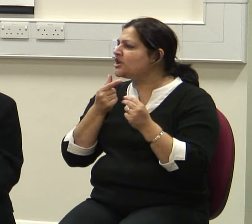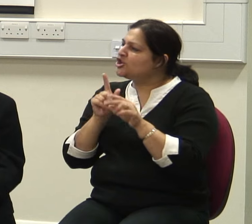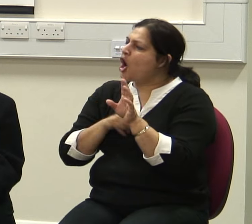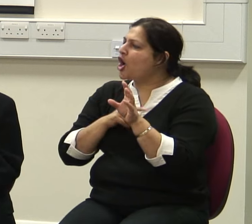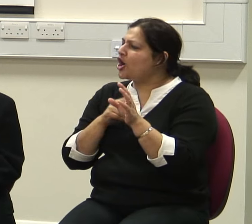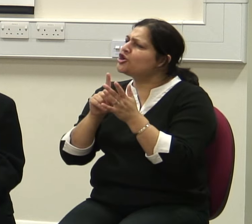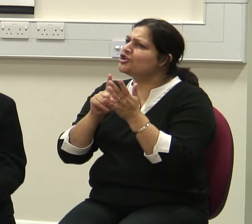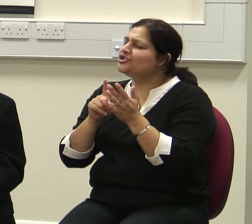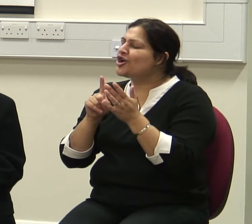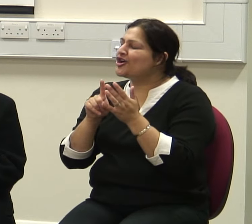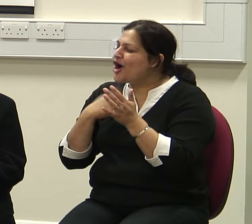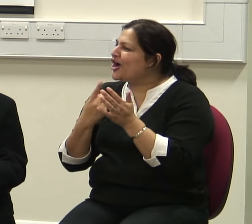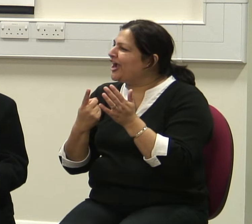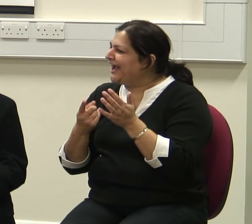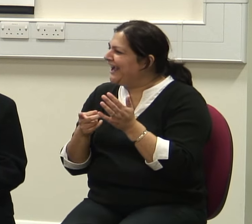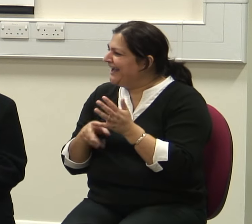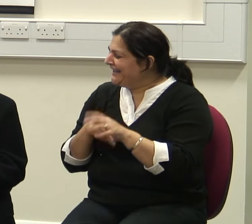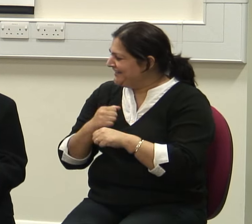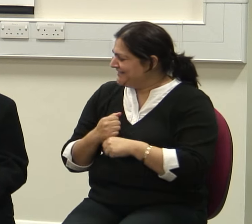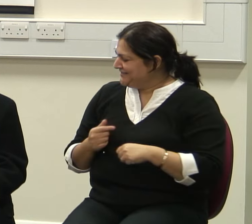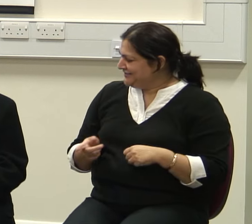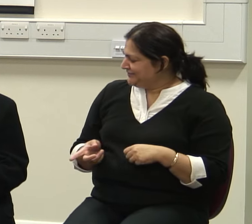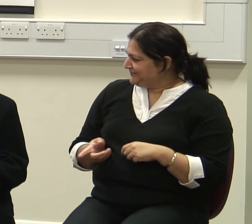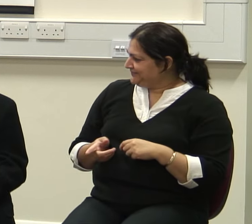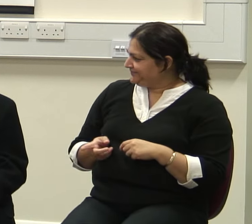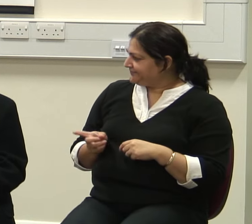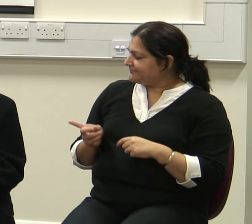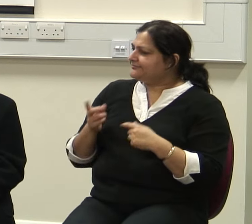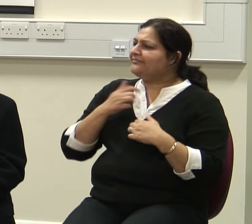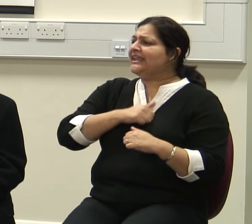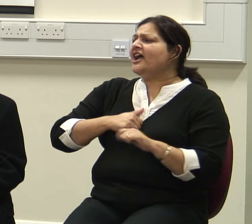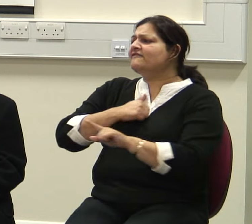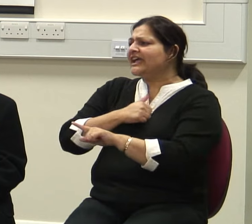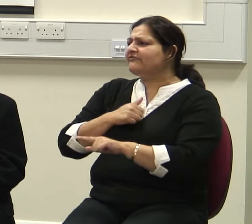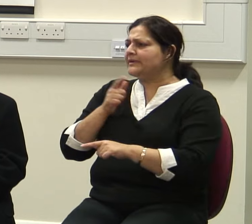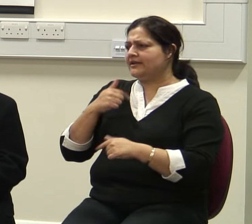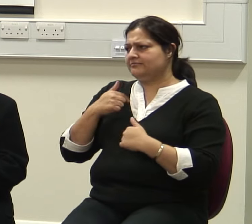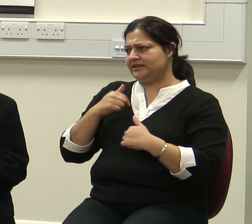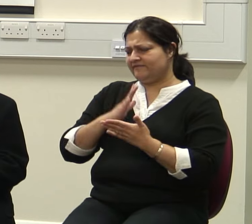In America, in, again, you know, forgive me for being very down to earth.